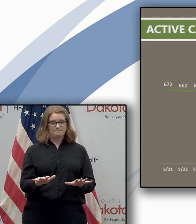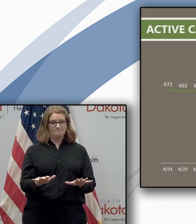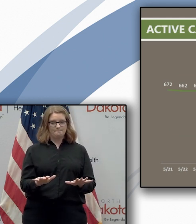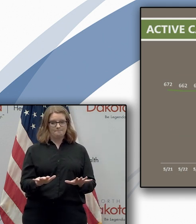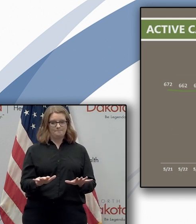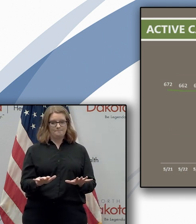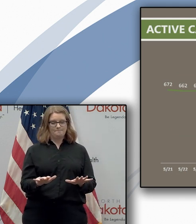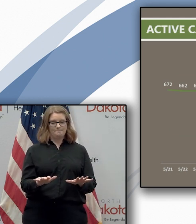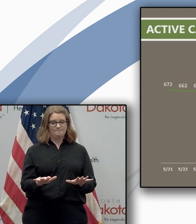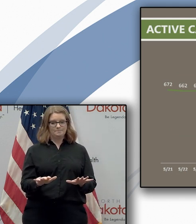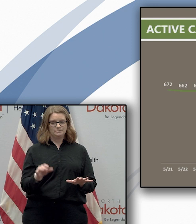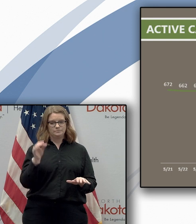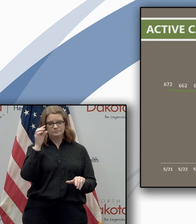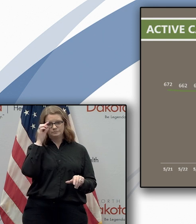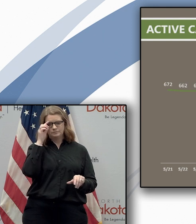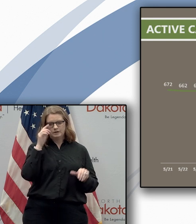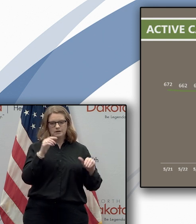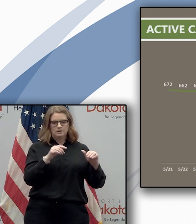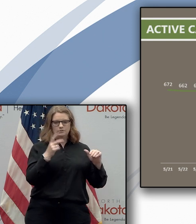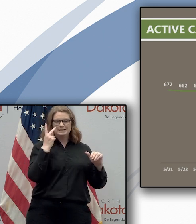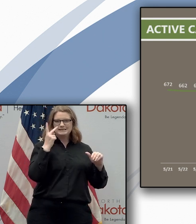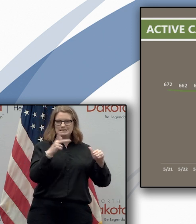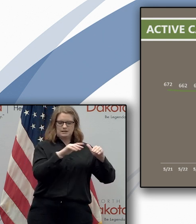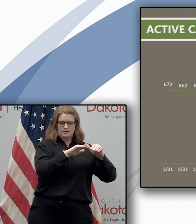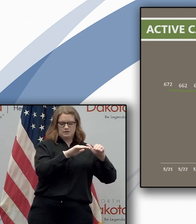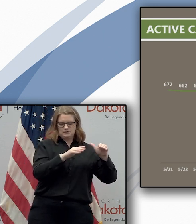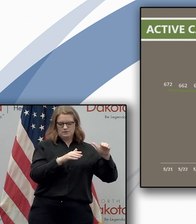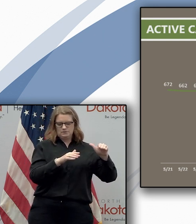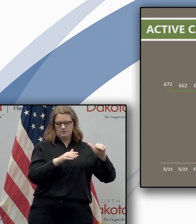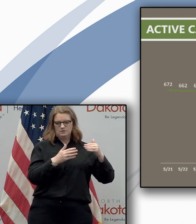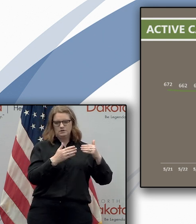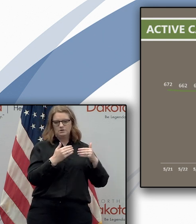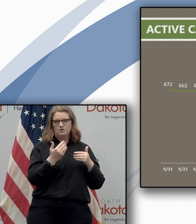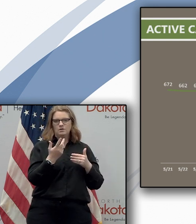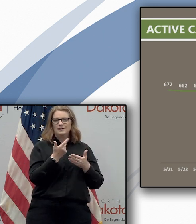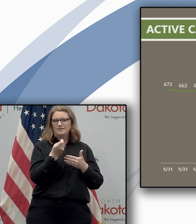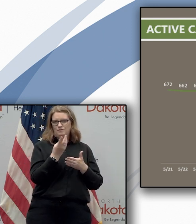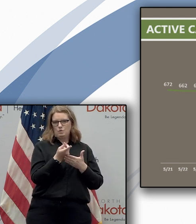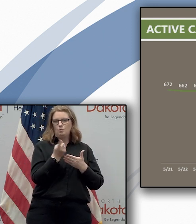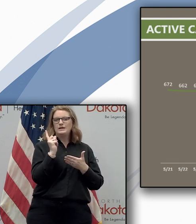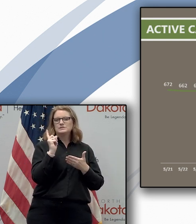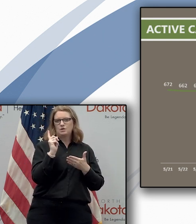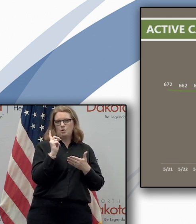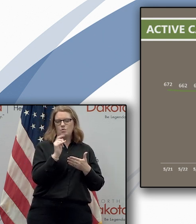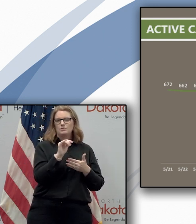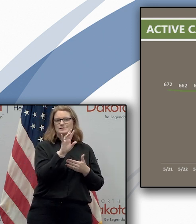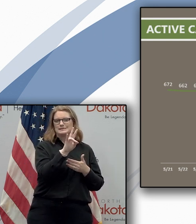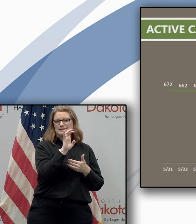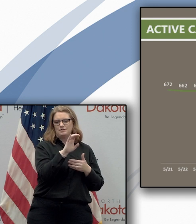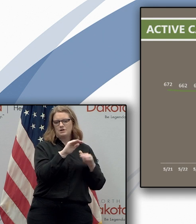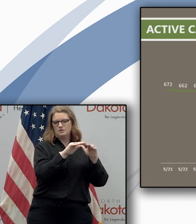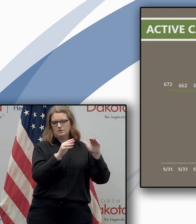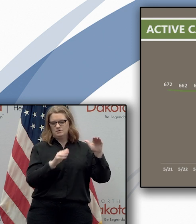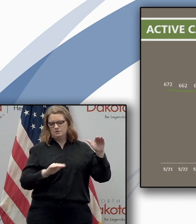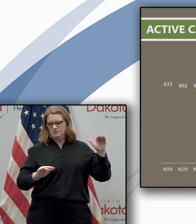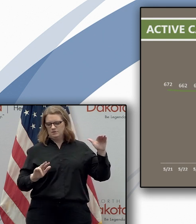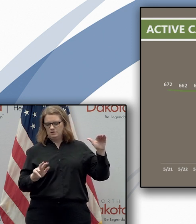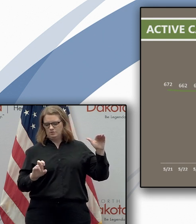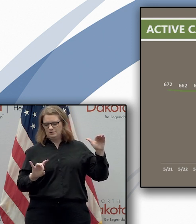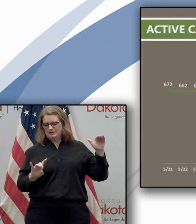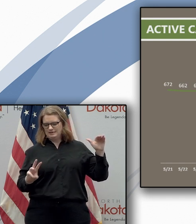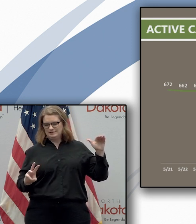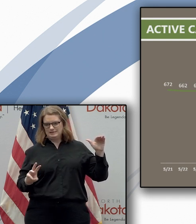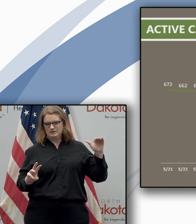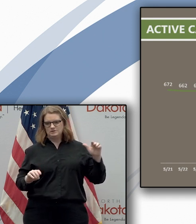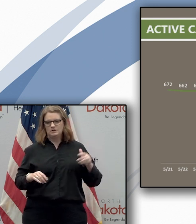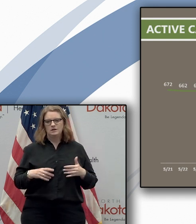we're uh you can see this flattening out was uh close to 700 a few weeks ago and now down at that 386. on the positive rate